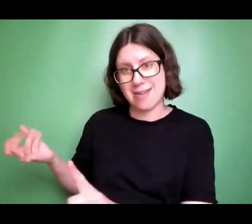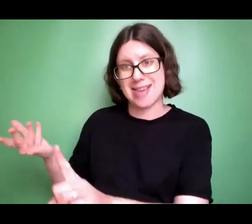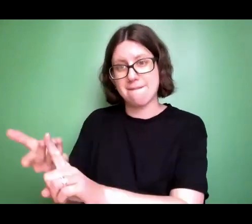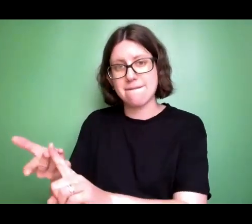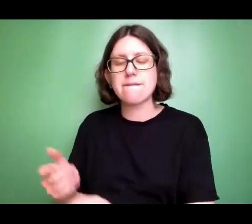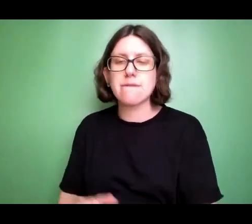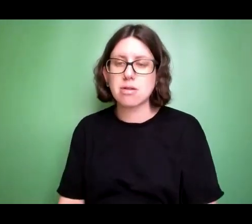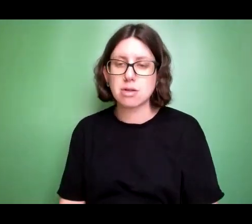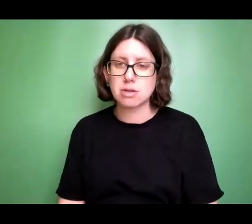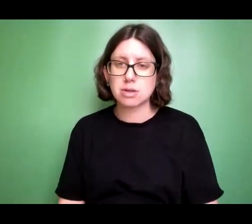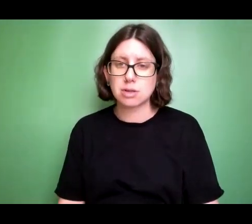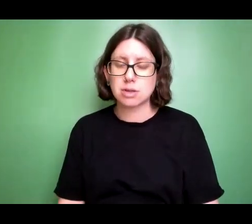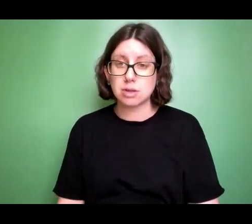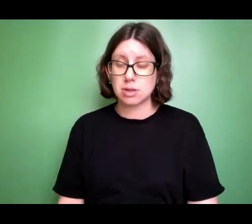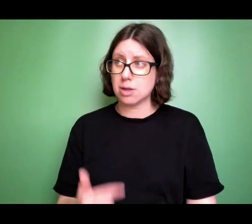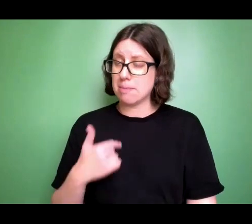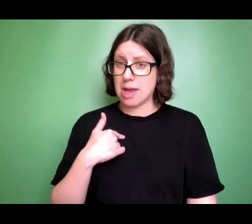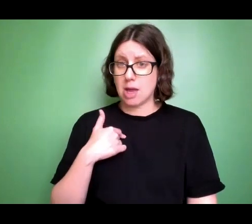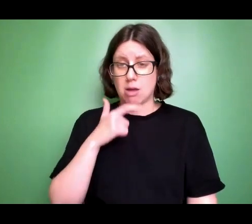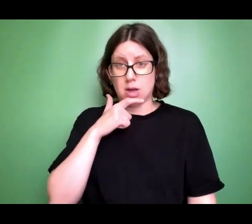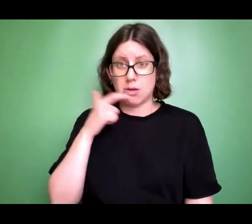And I just couldn't, you know, I couldn't believe it.